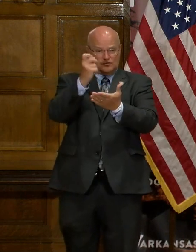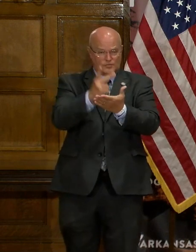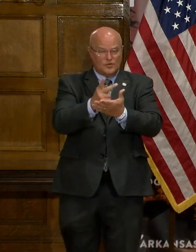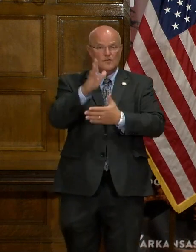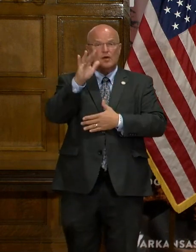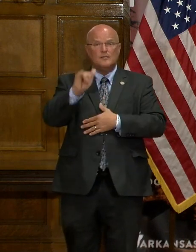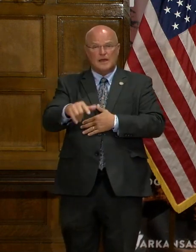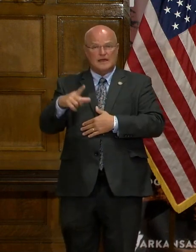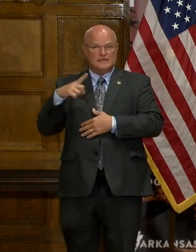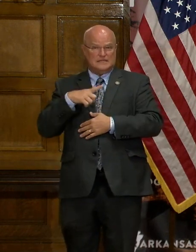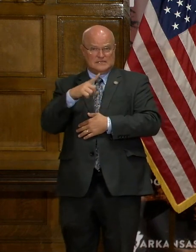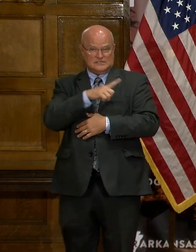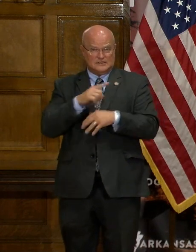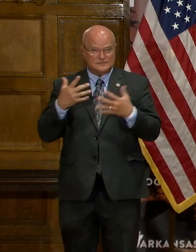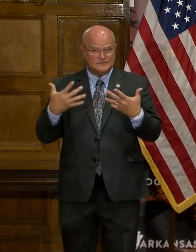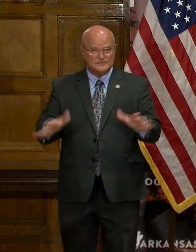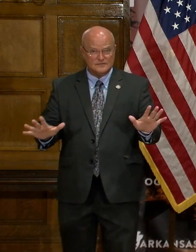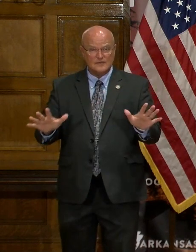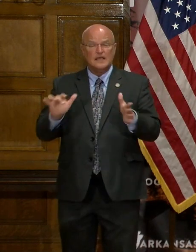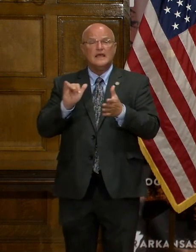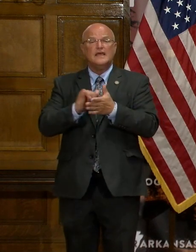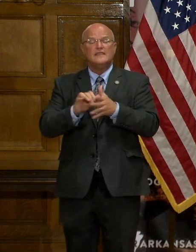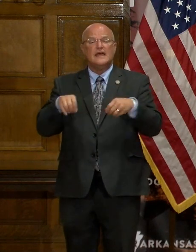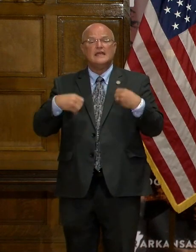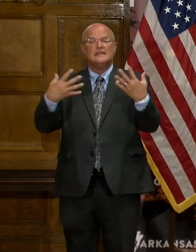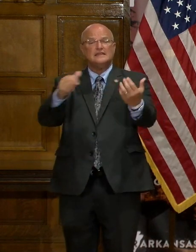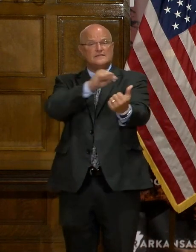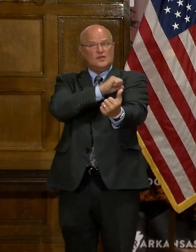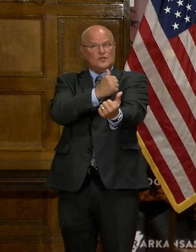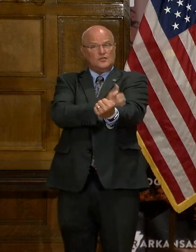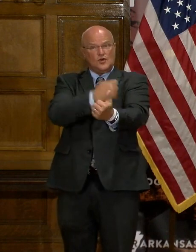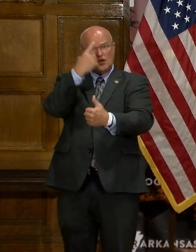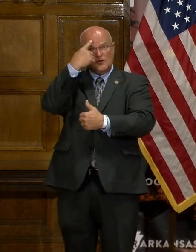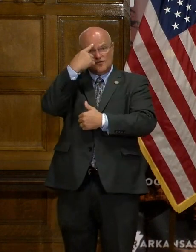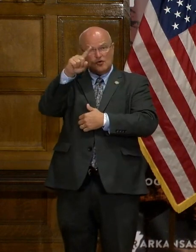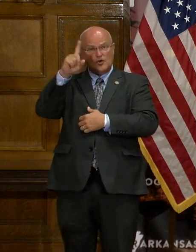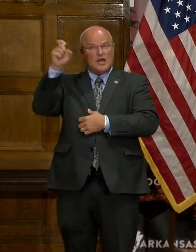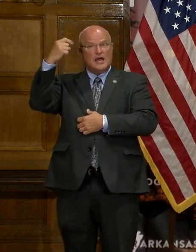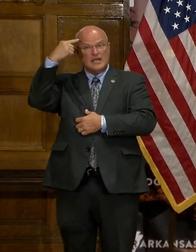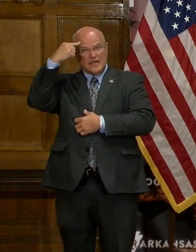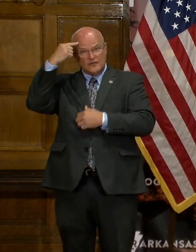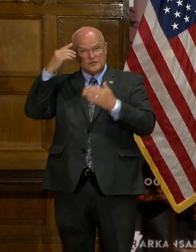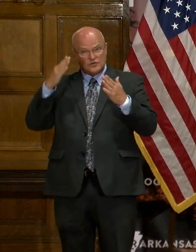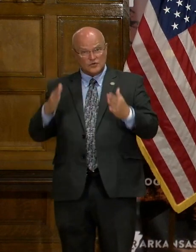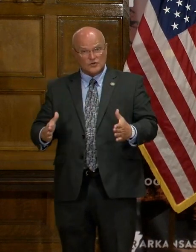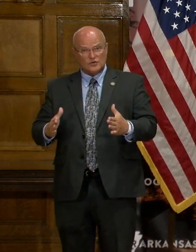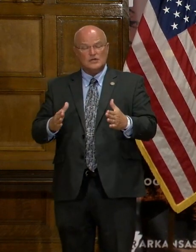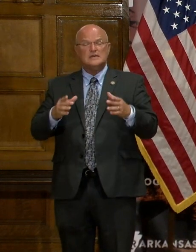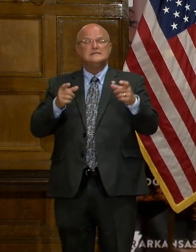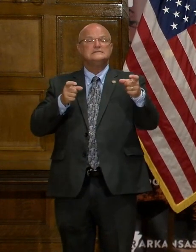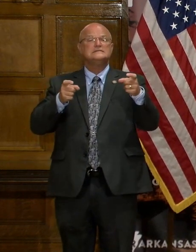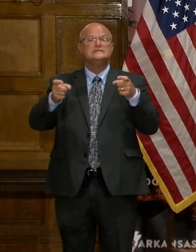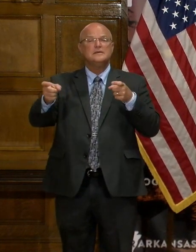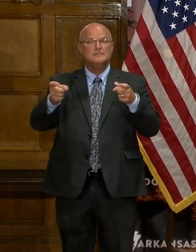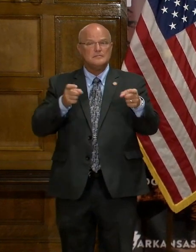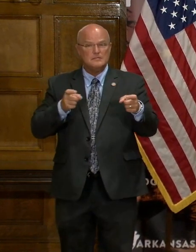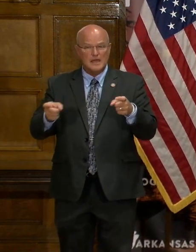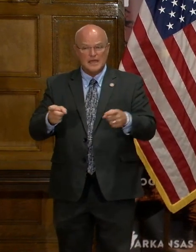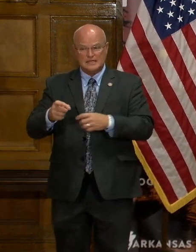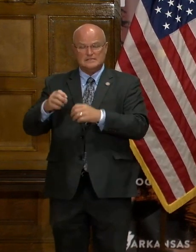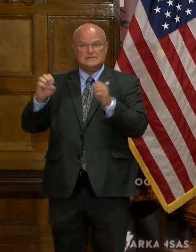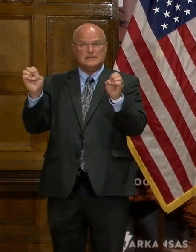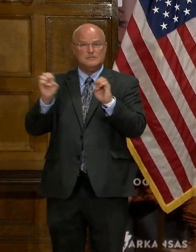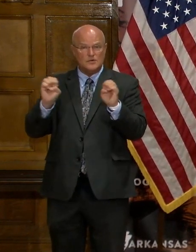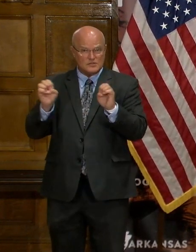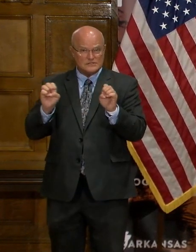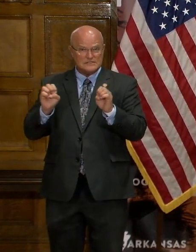General Assembly that gives the authority for a governor, a chief executive, to manage an emergency